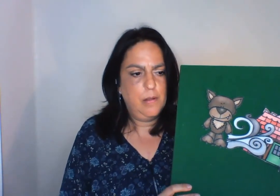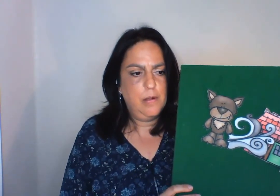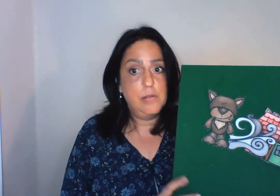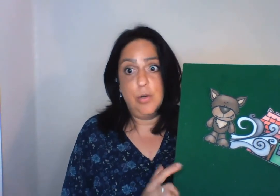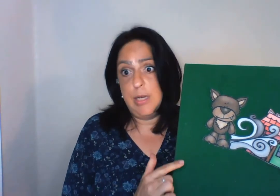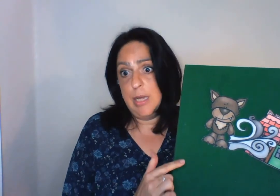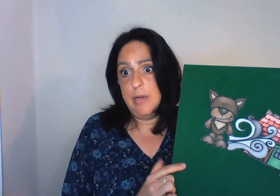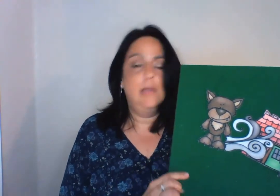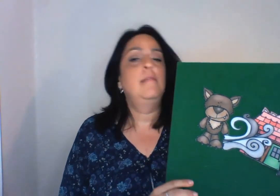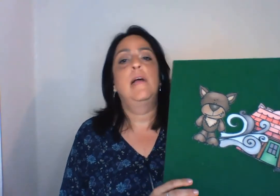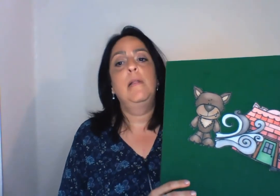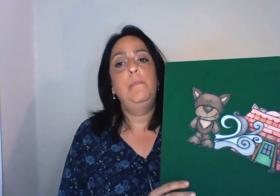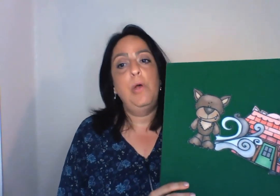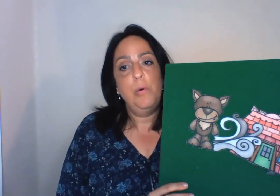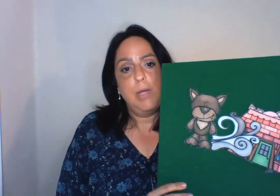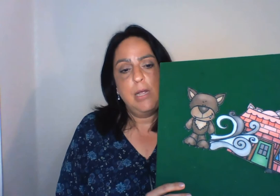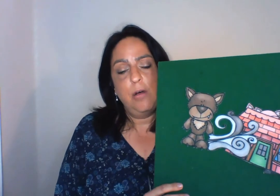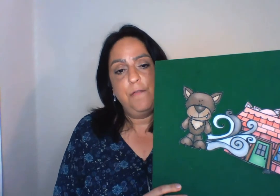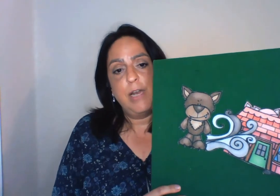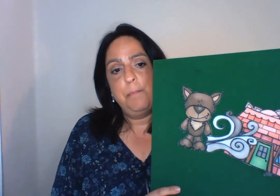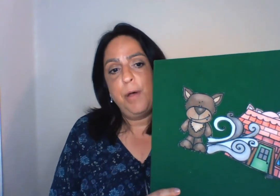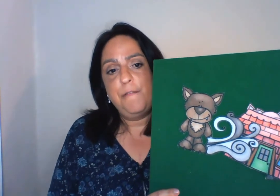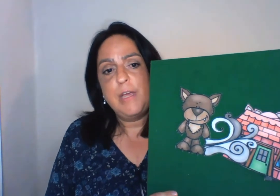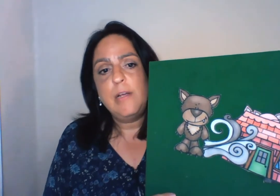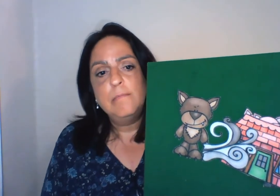So he did. He started blowing, huffing and puffing.